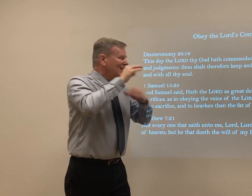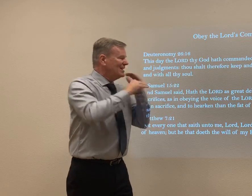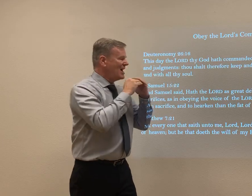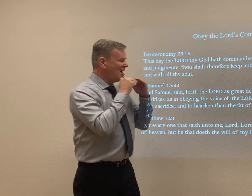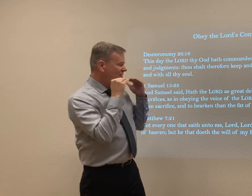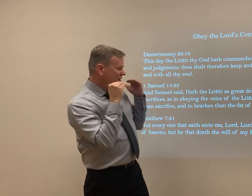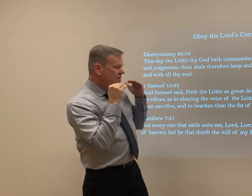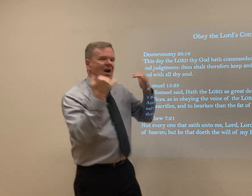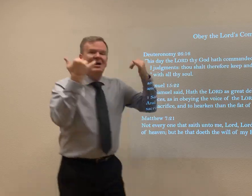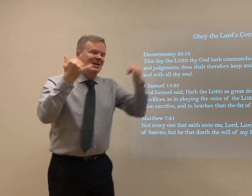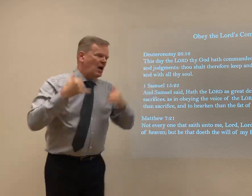The will of my father.